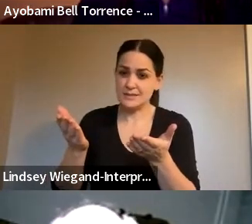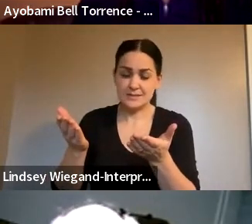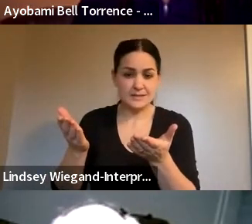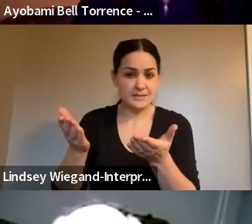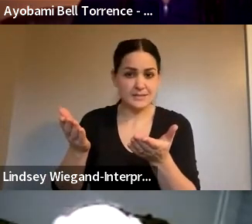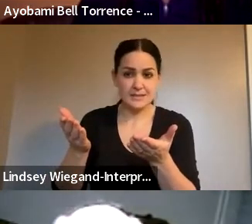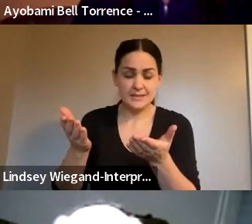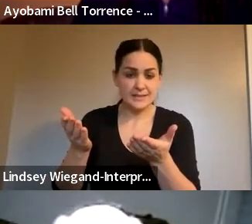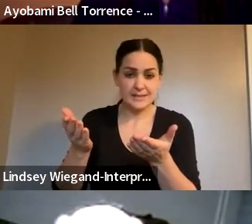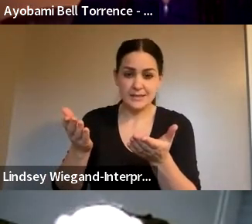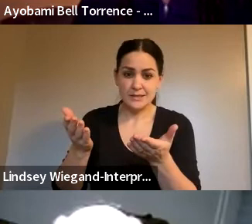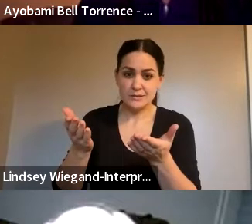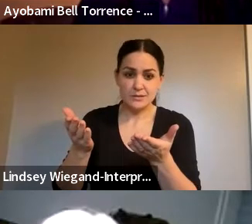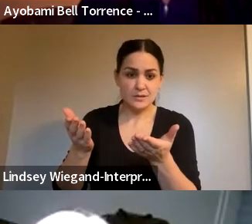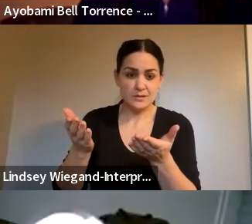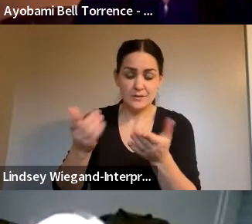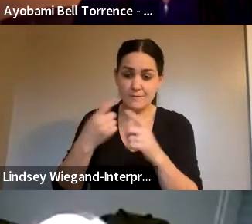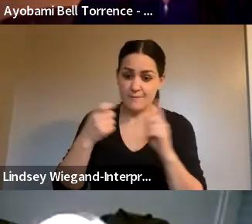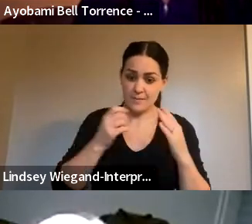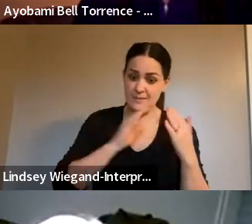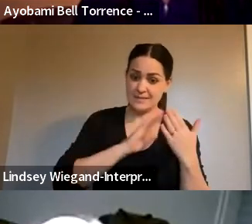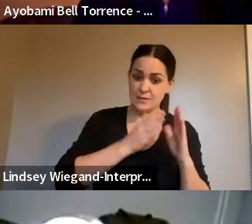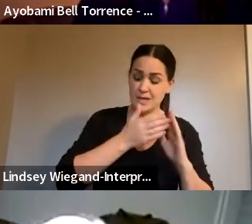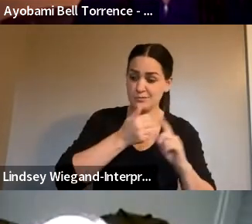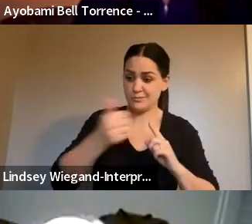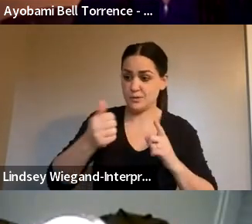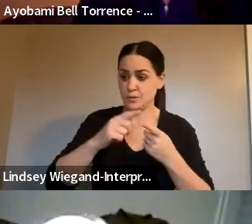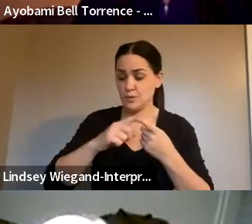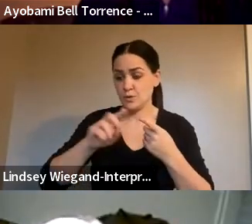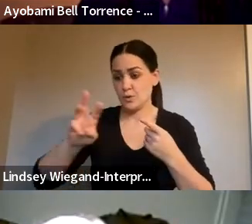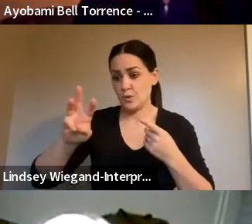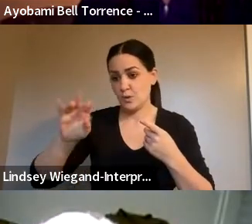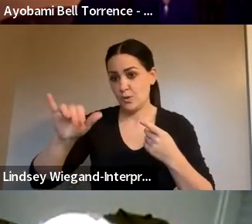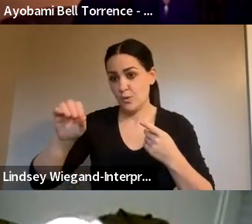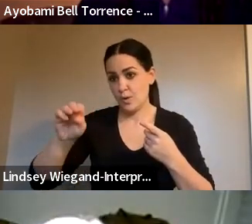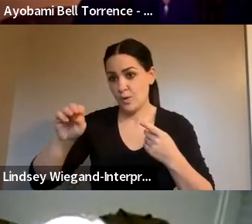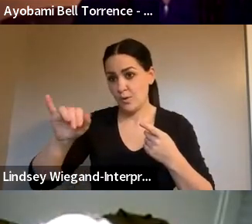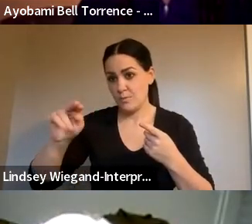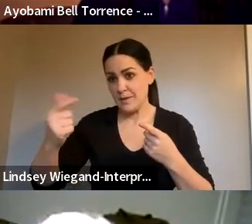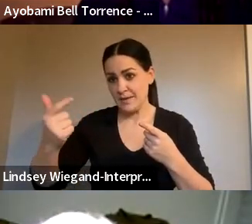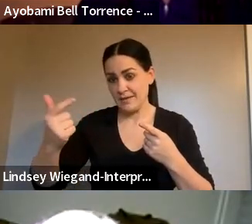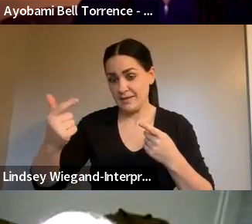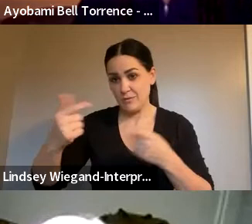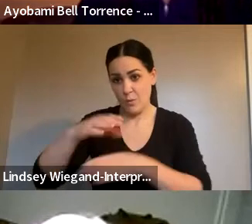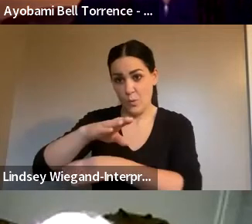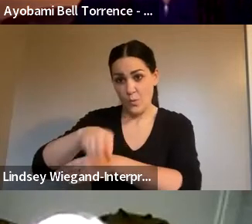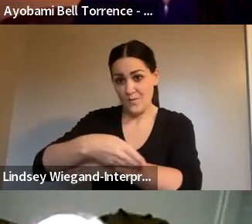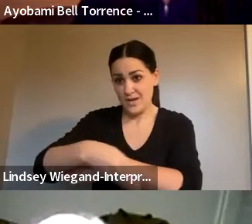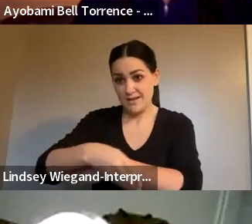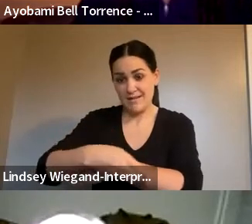trying to get from downtown out to Wyoming and in the middle of the night, which is nearly